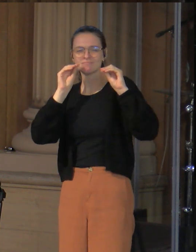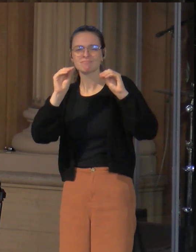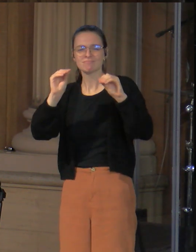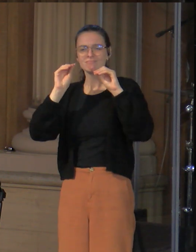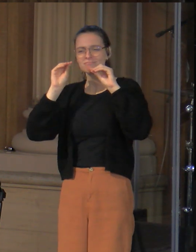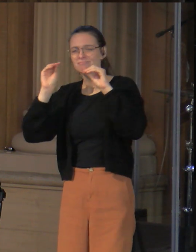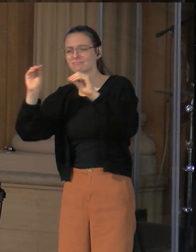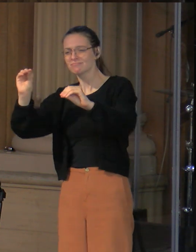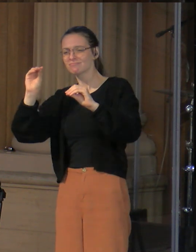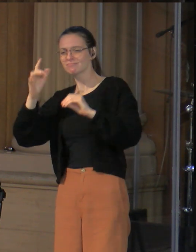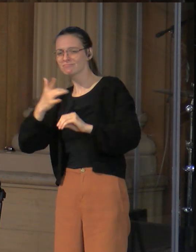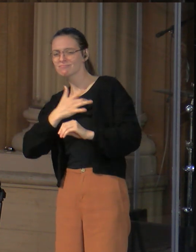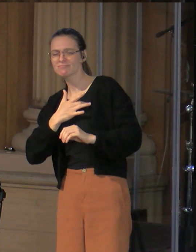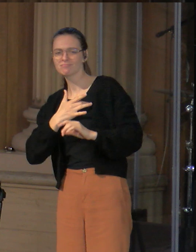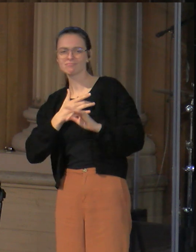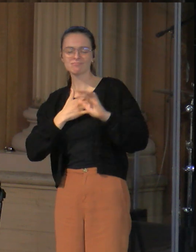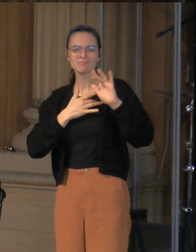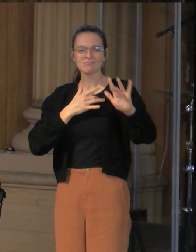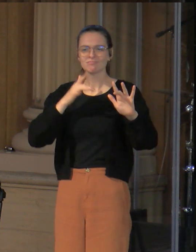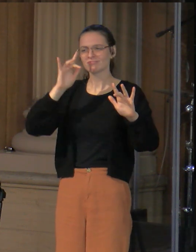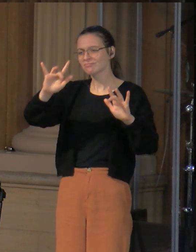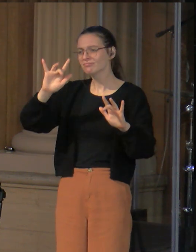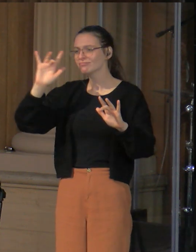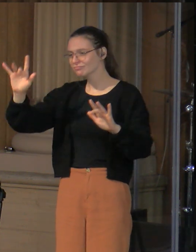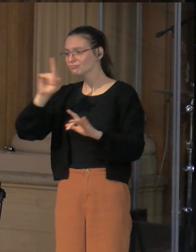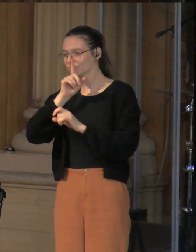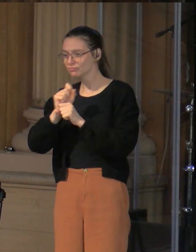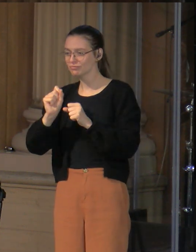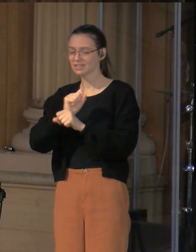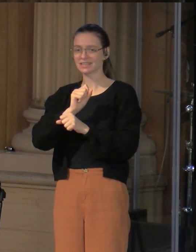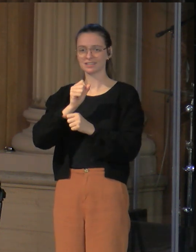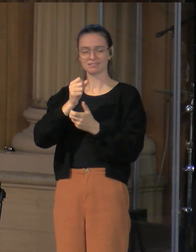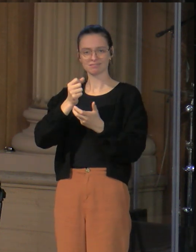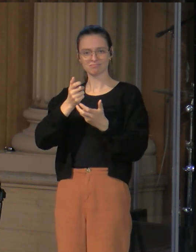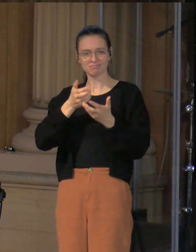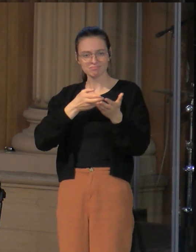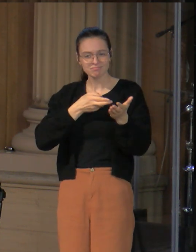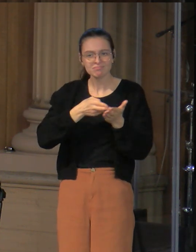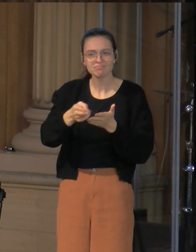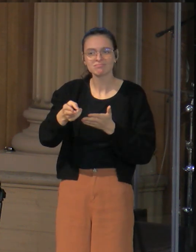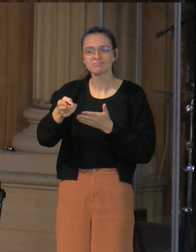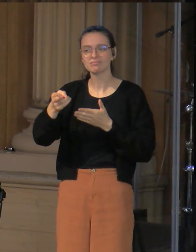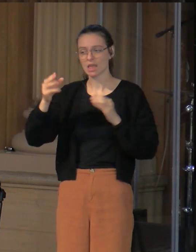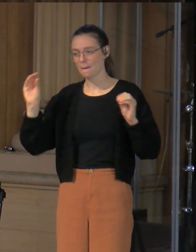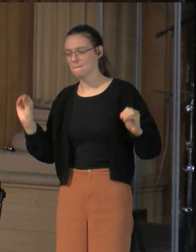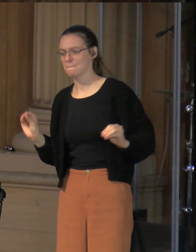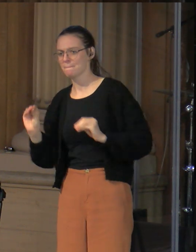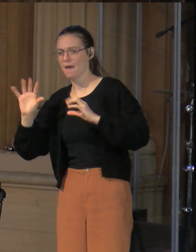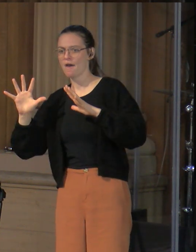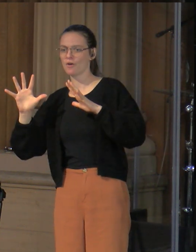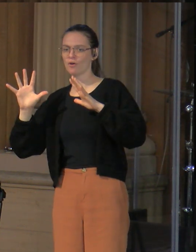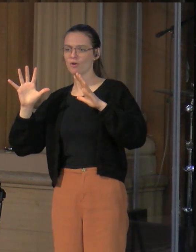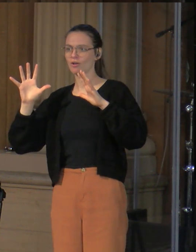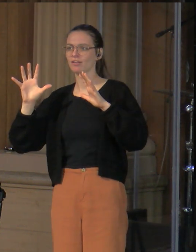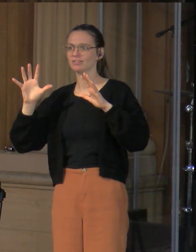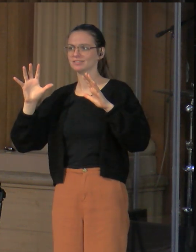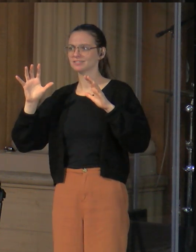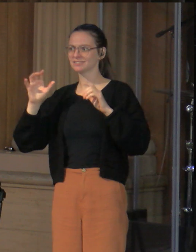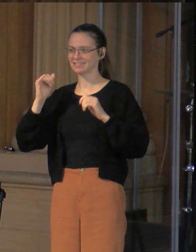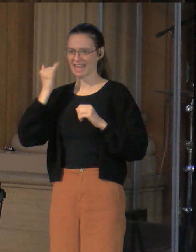with them as true and life-changing. He's done the miracles so that the people who have their Bibles can check all the boxes and see that